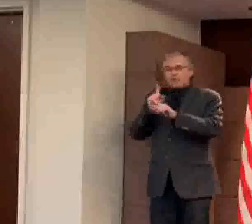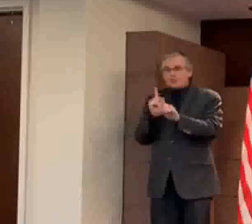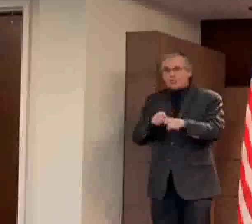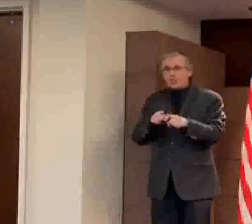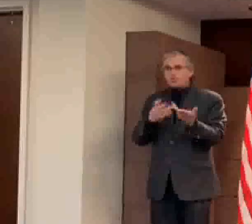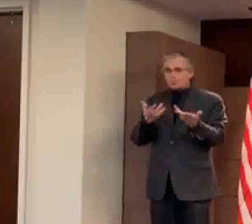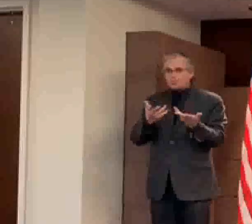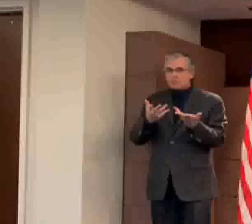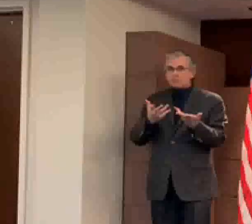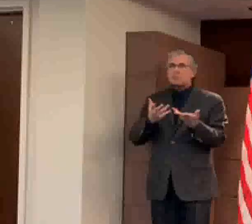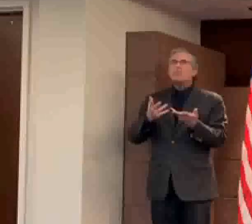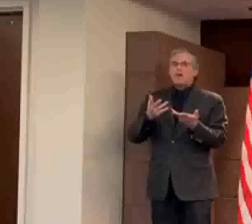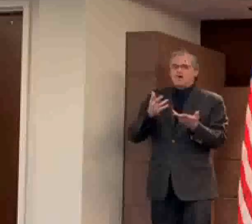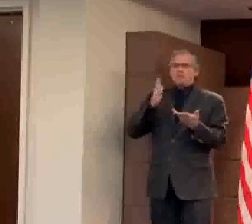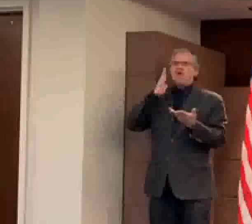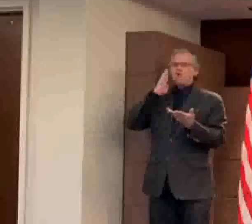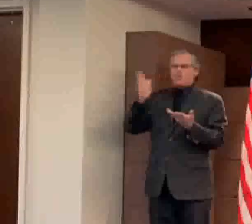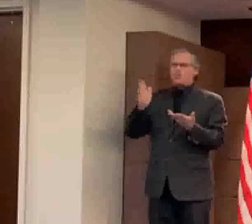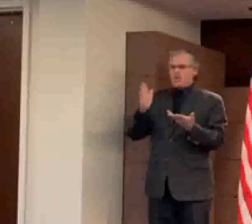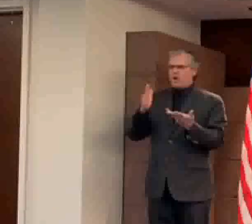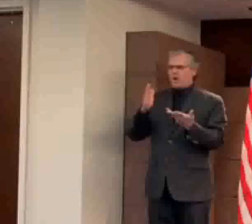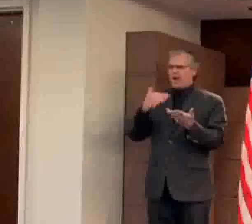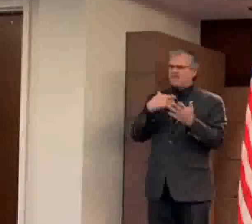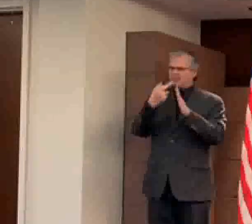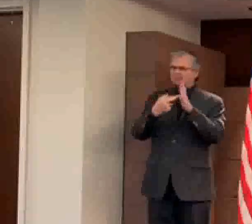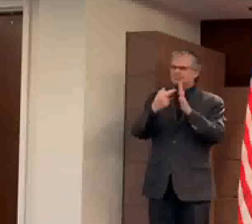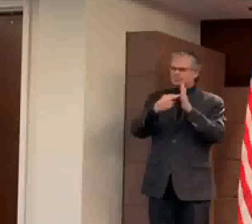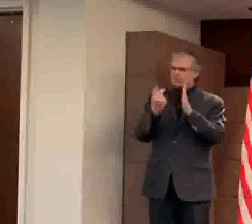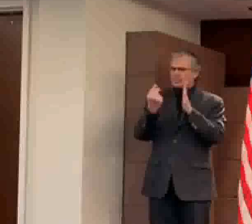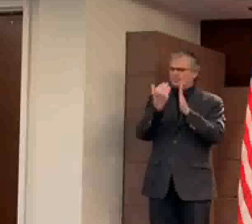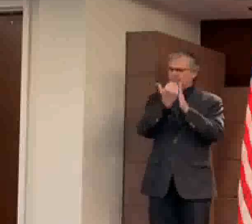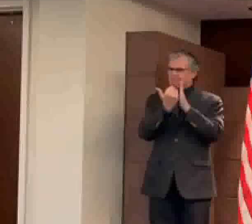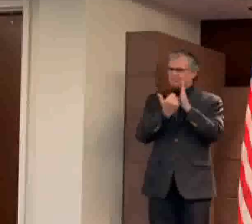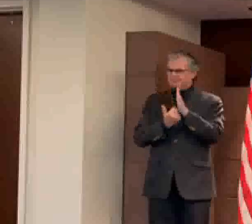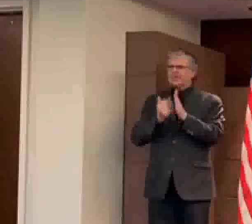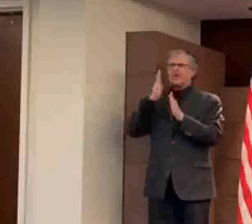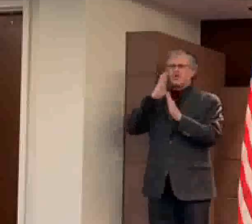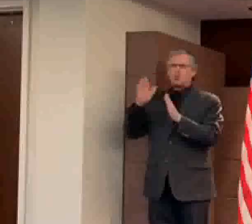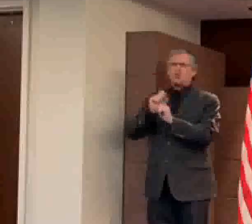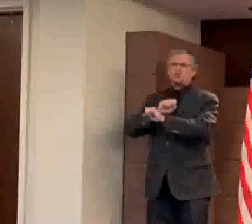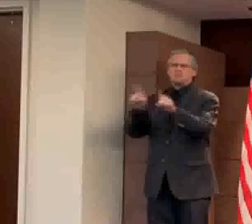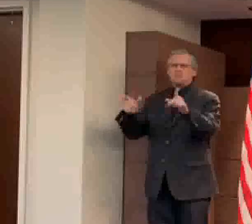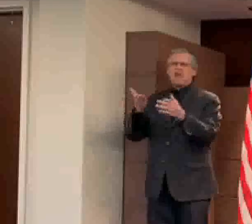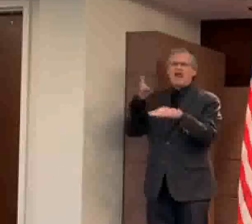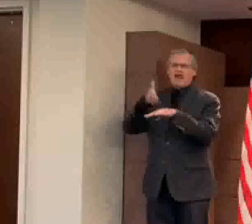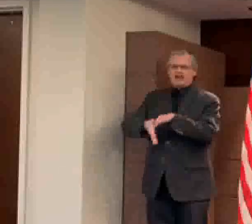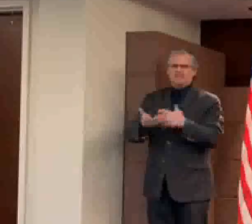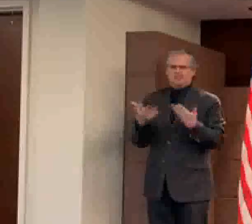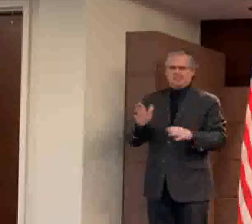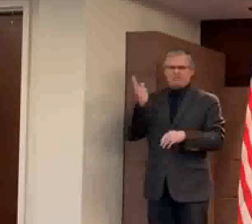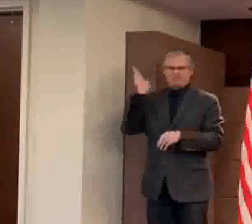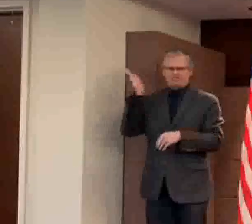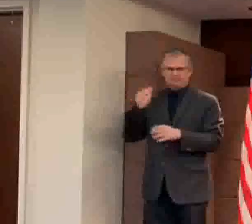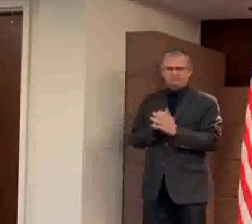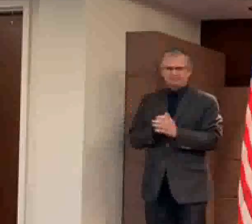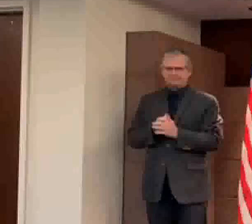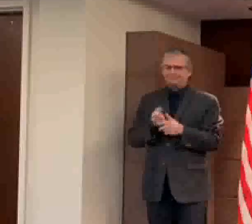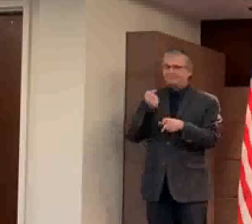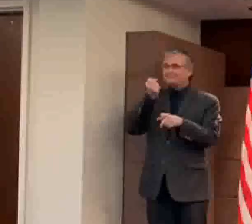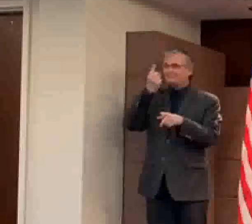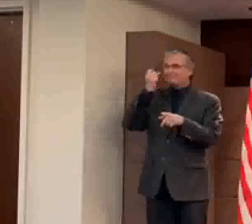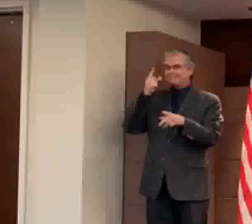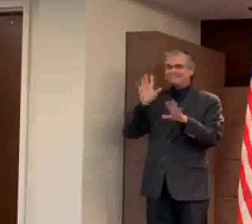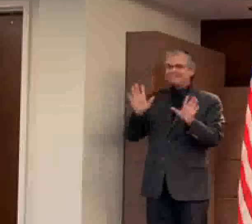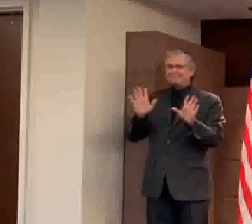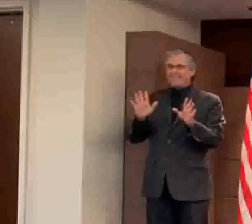available to all immediately after these remarks. There should be no confusion, and there's none in my mind. This is not